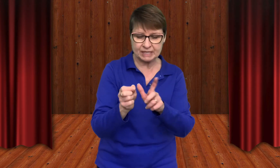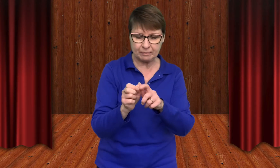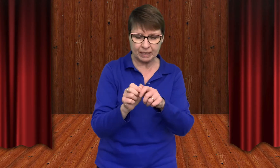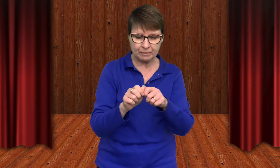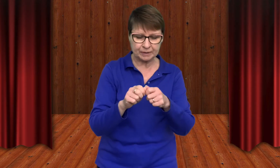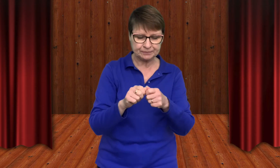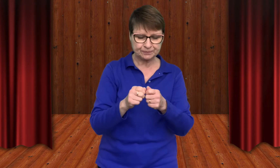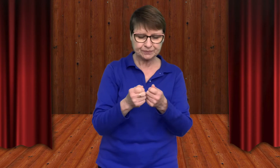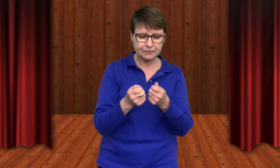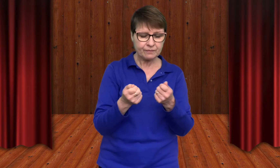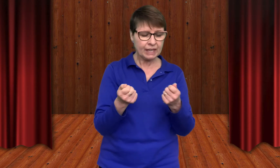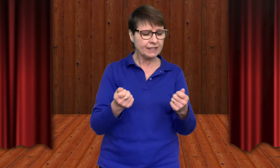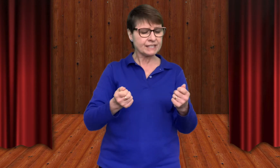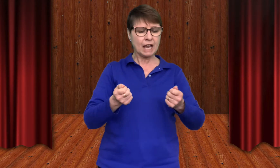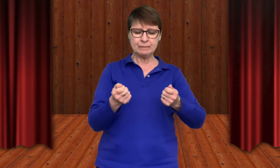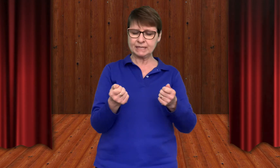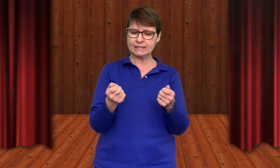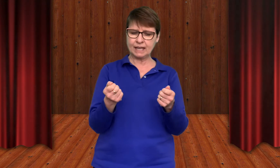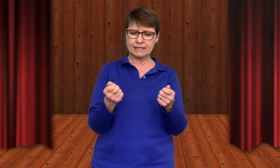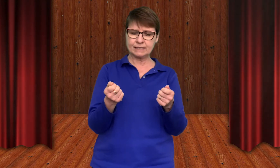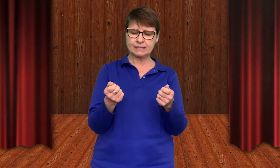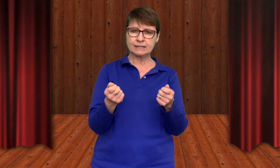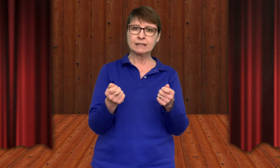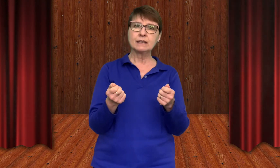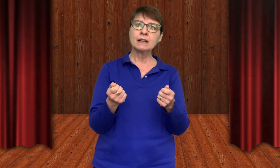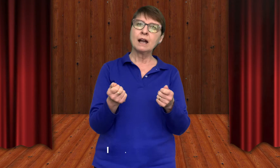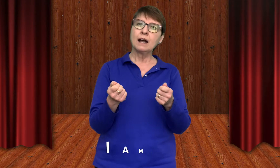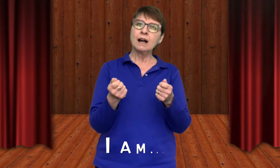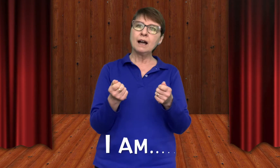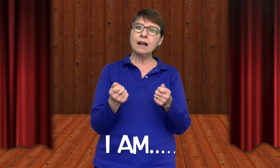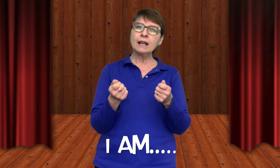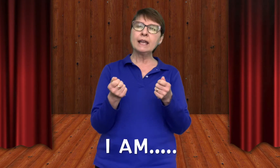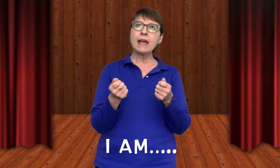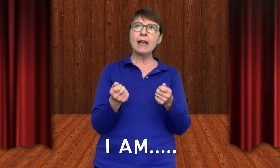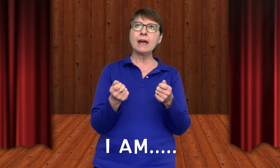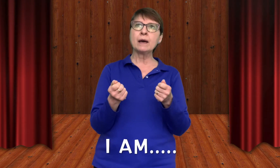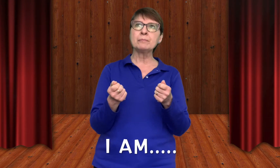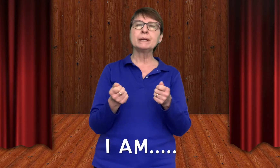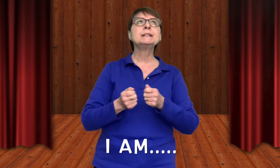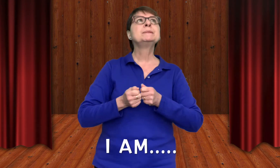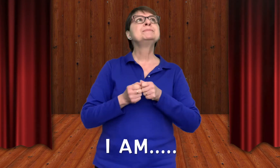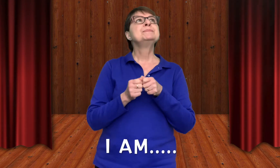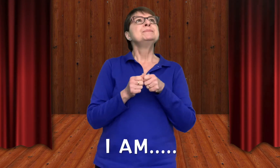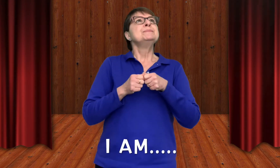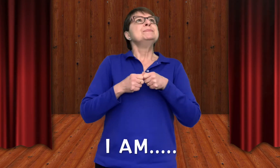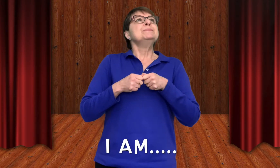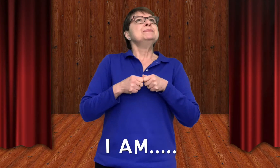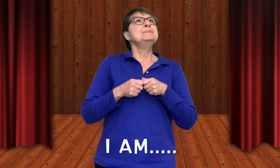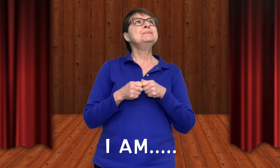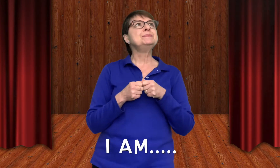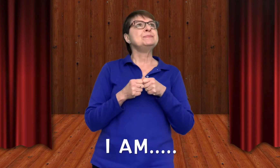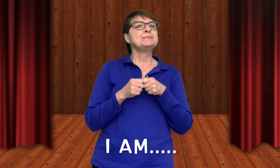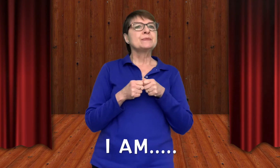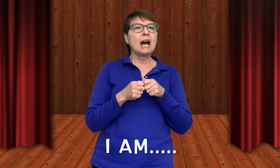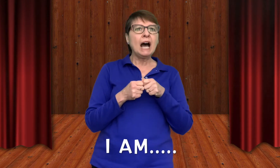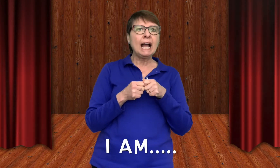of paper. This time it says, I am. Hmm, I